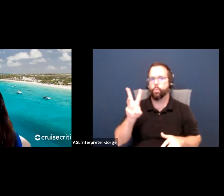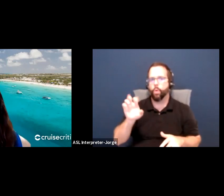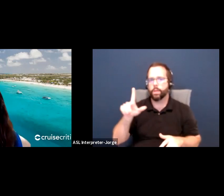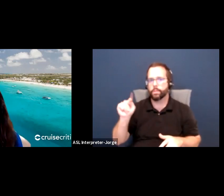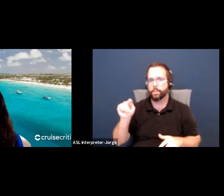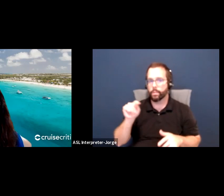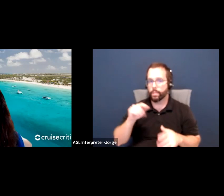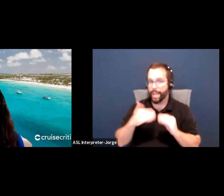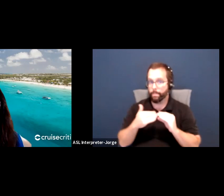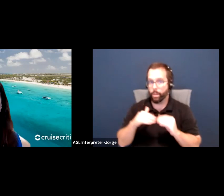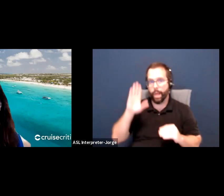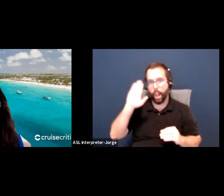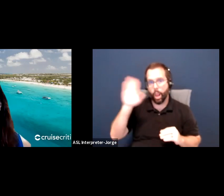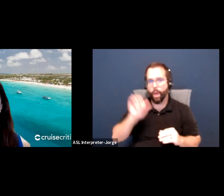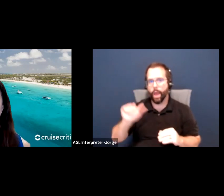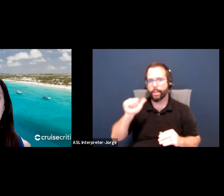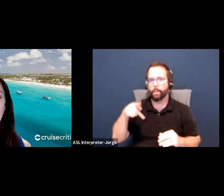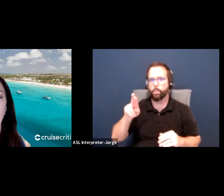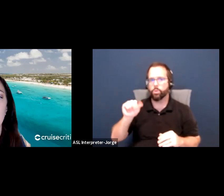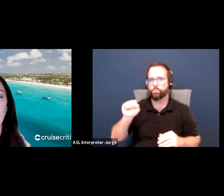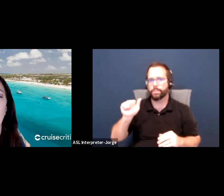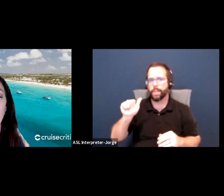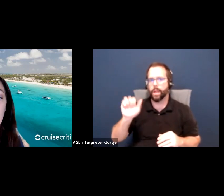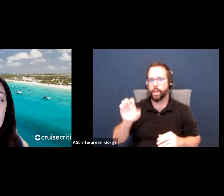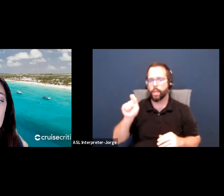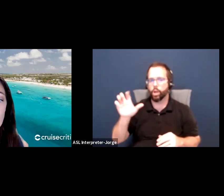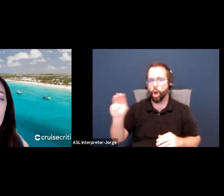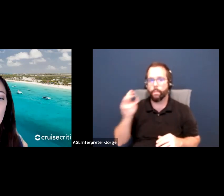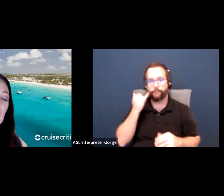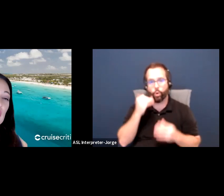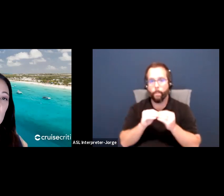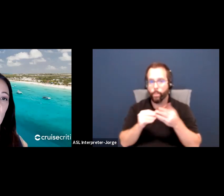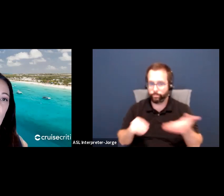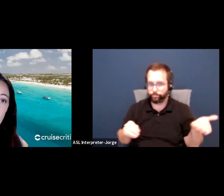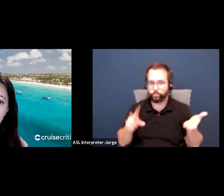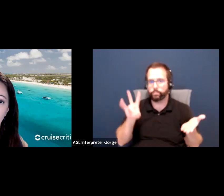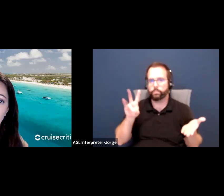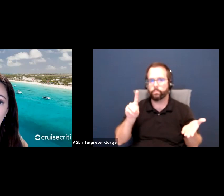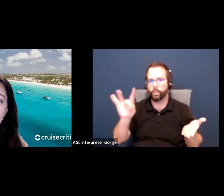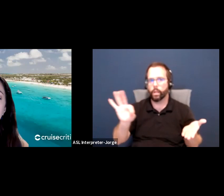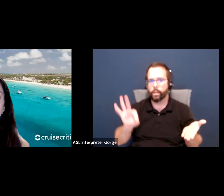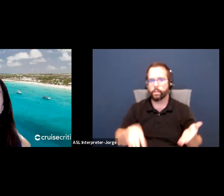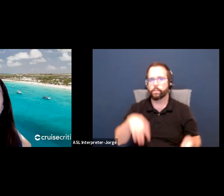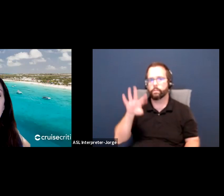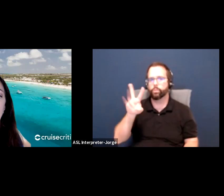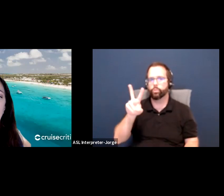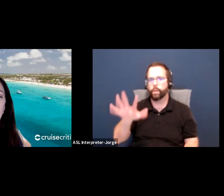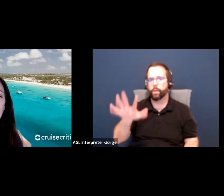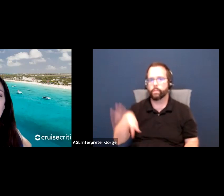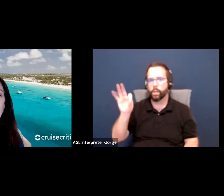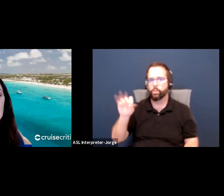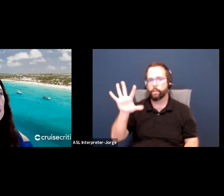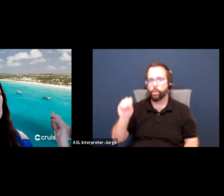And phone number is 719-425-9050. Or you can reach me at APRSA.com. So